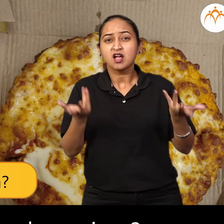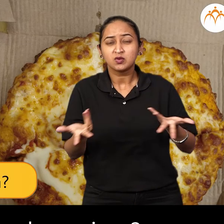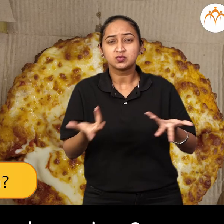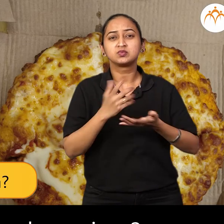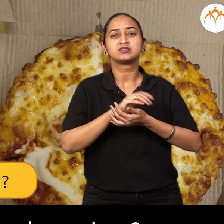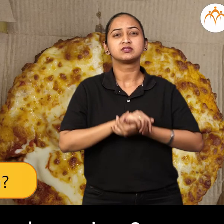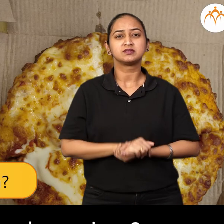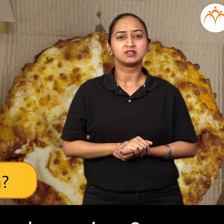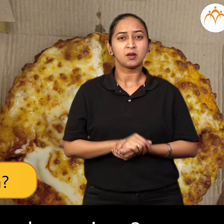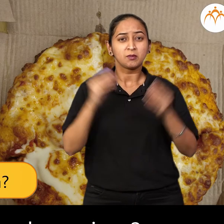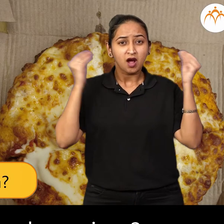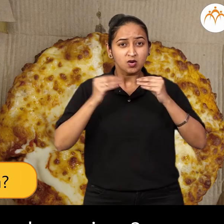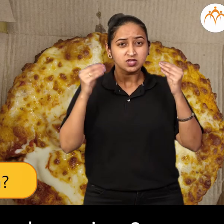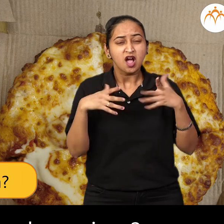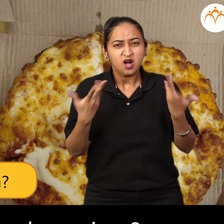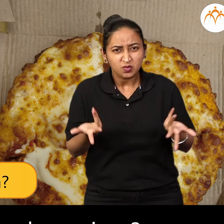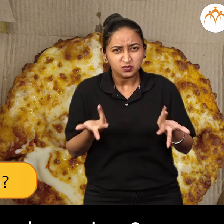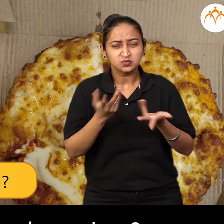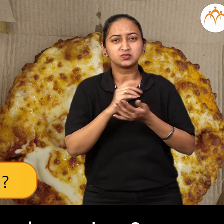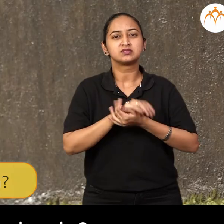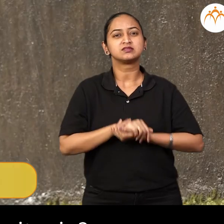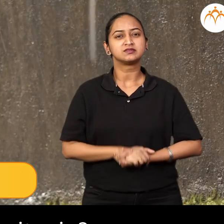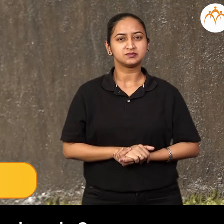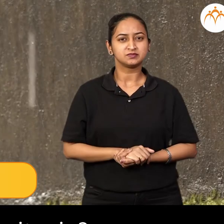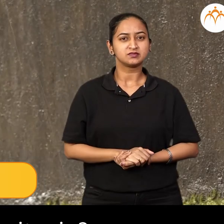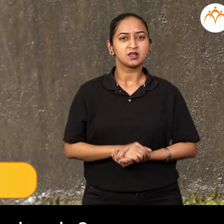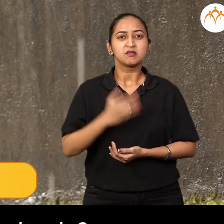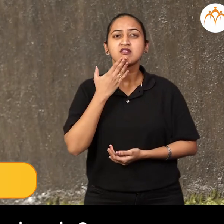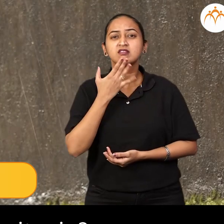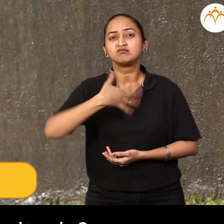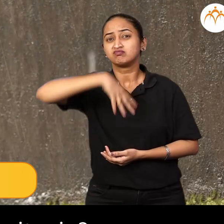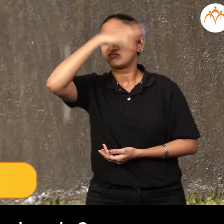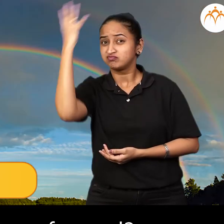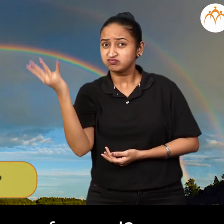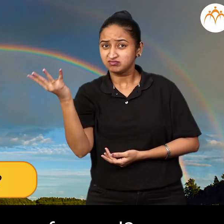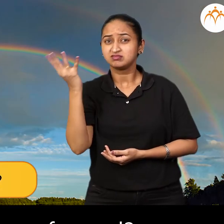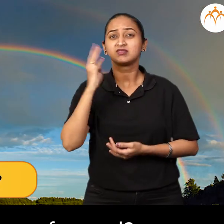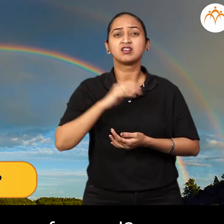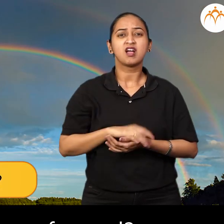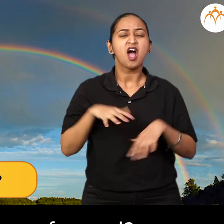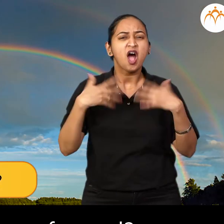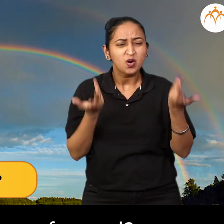do they make a pizza? How does it rain? How is a rainbow formed?